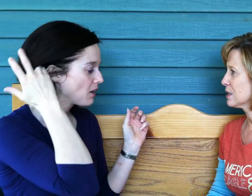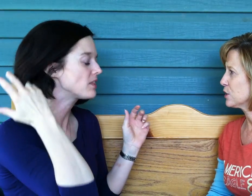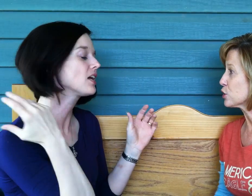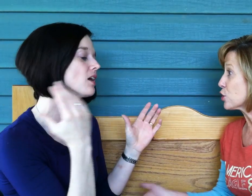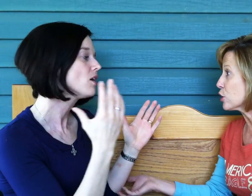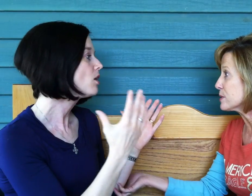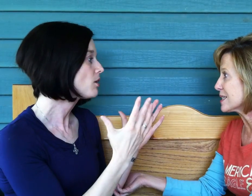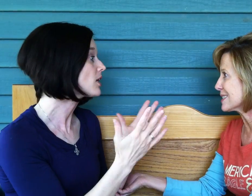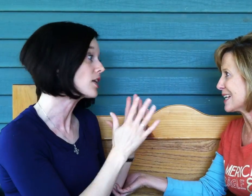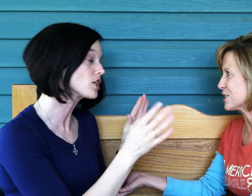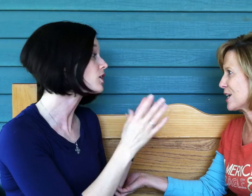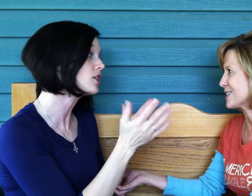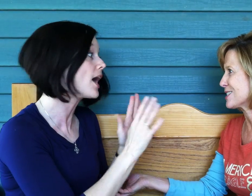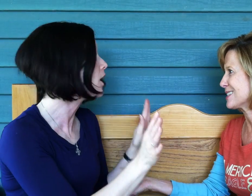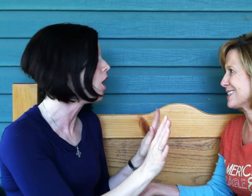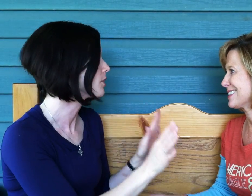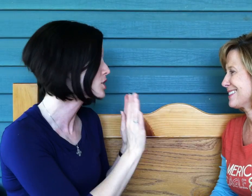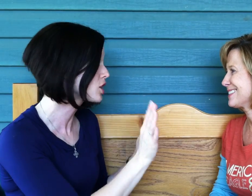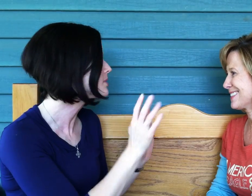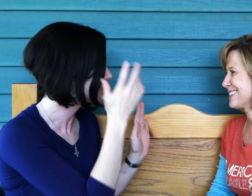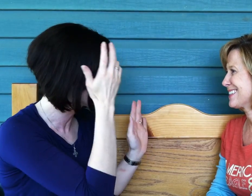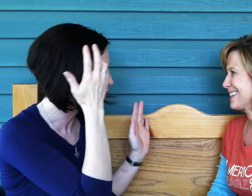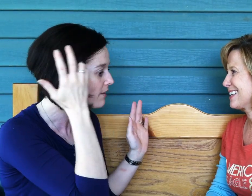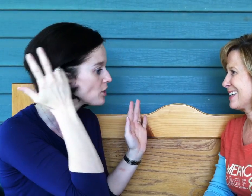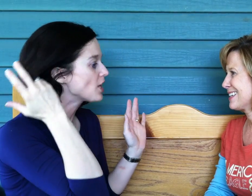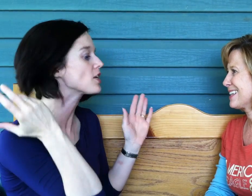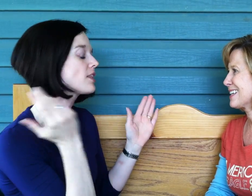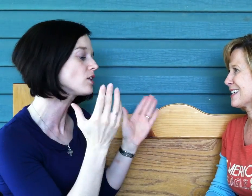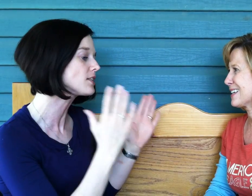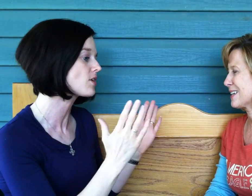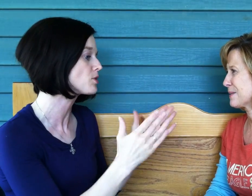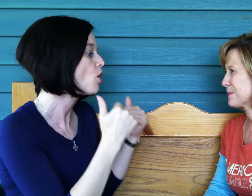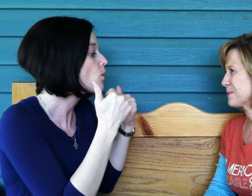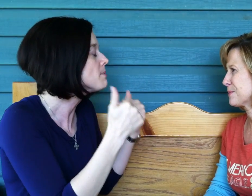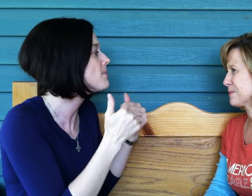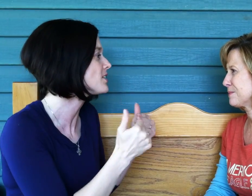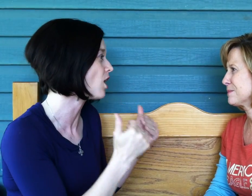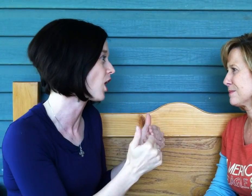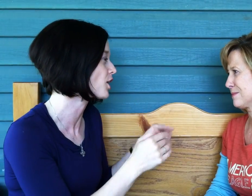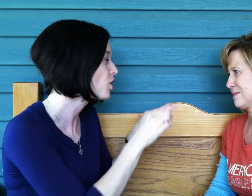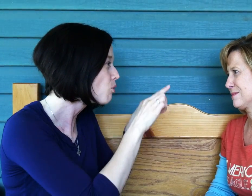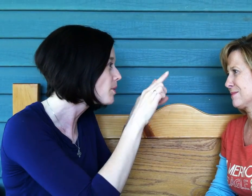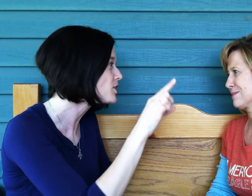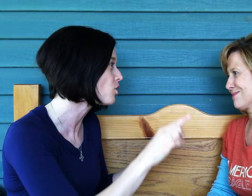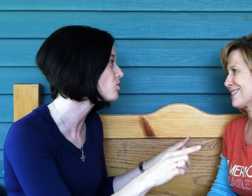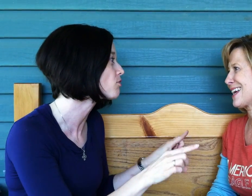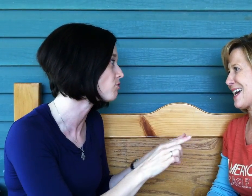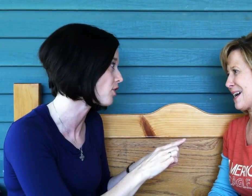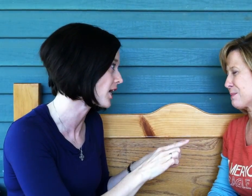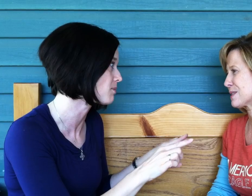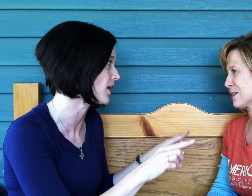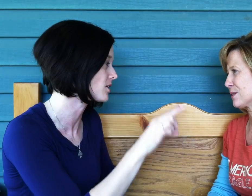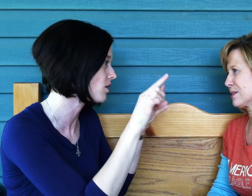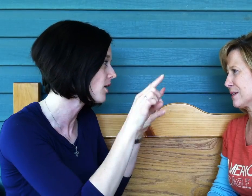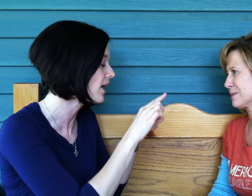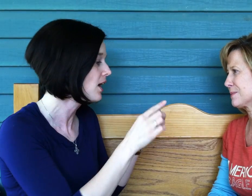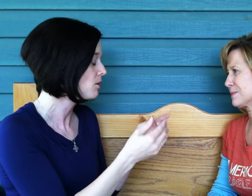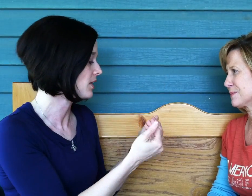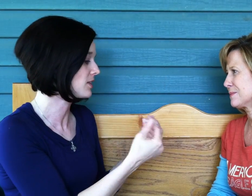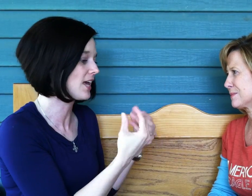Your circumstances haven't changed. At all. The circumstances don't have to change and I think a lot of times we miss art when we don't frame it, okay? They